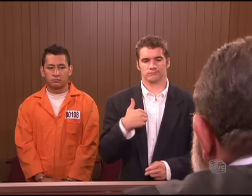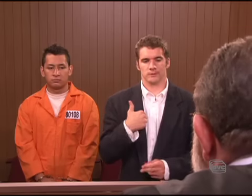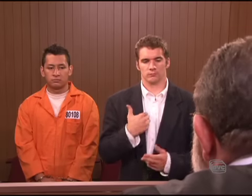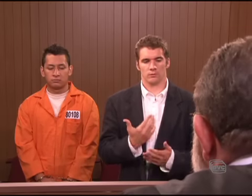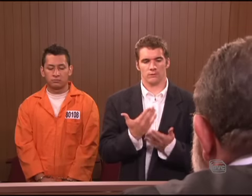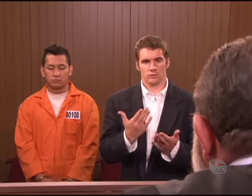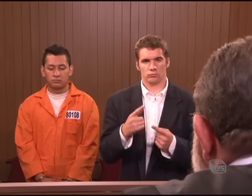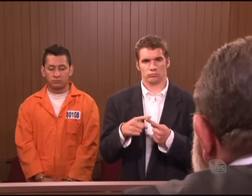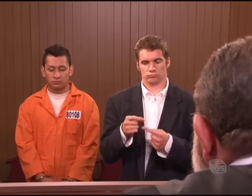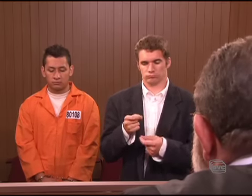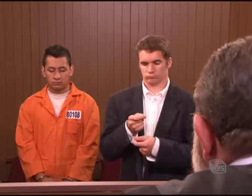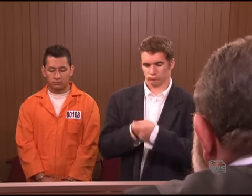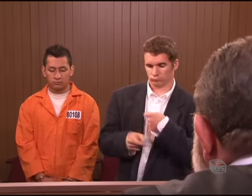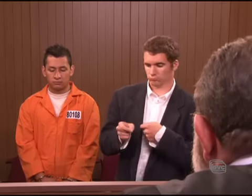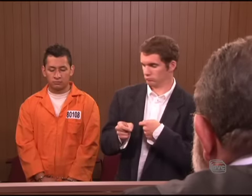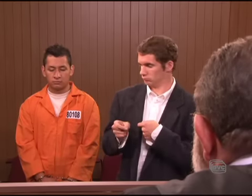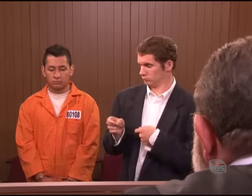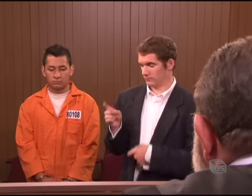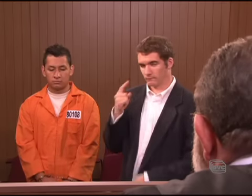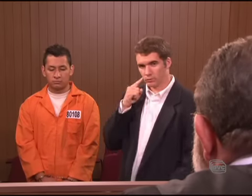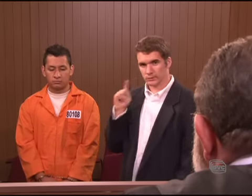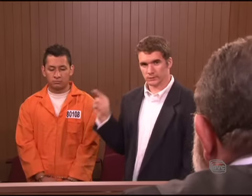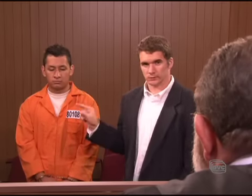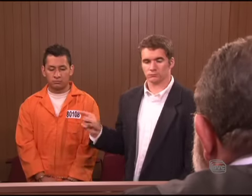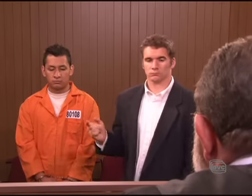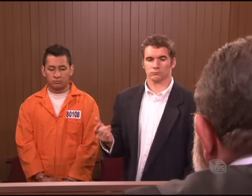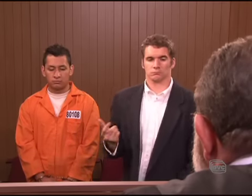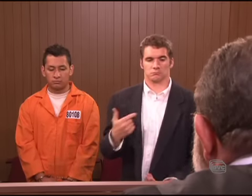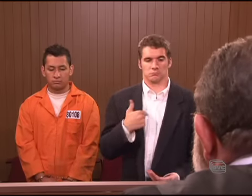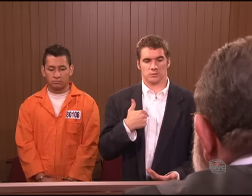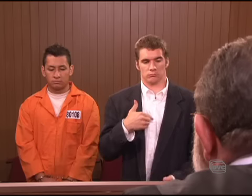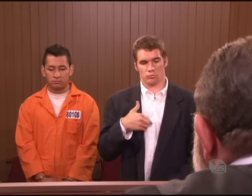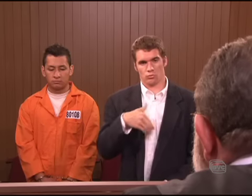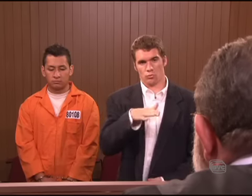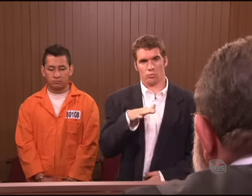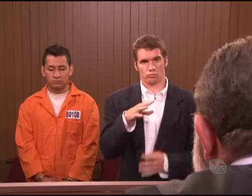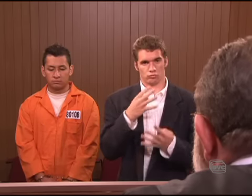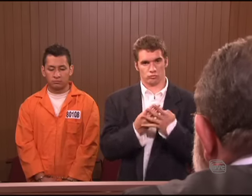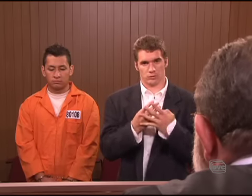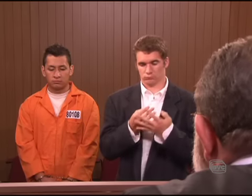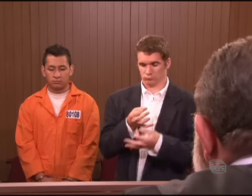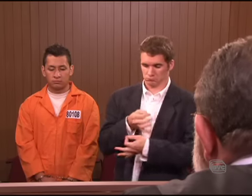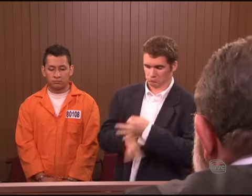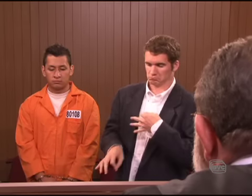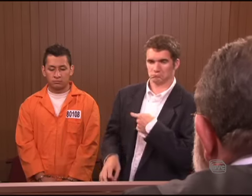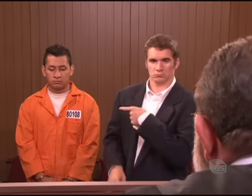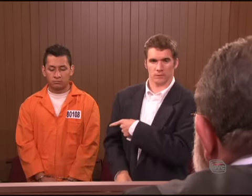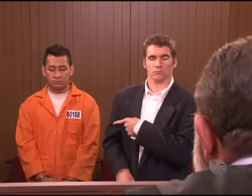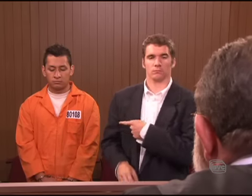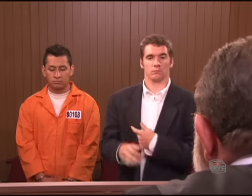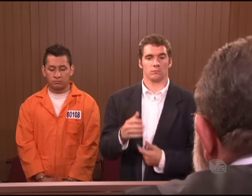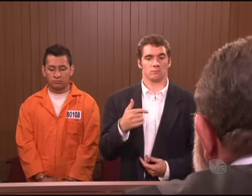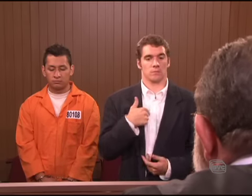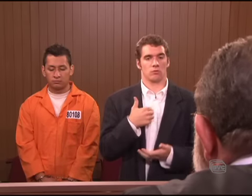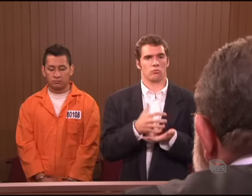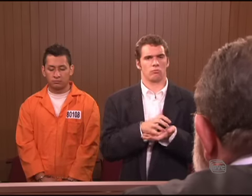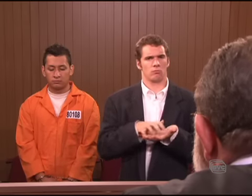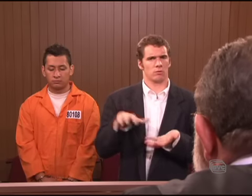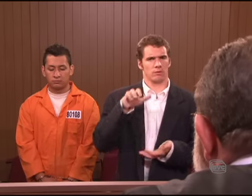Yes, Your Honor. I would like to take the place of my brother. I will go to jail in his place. I'm a